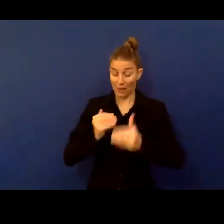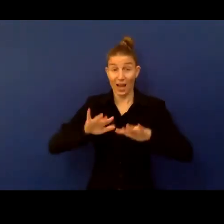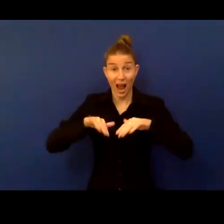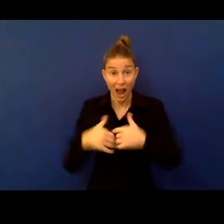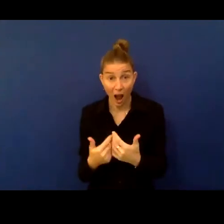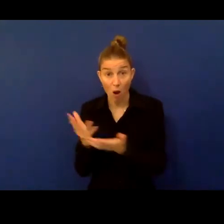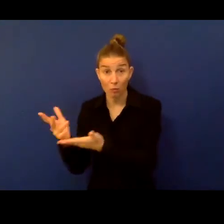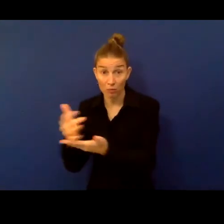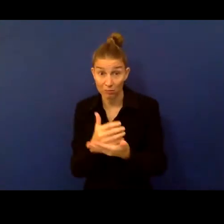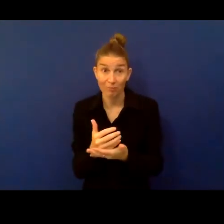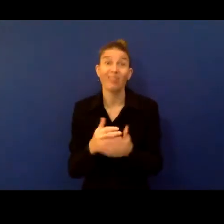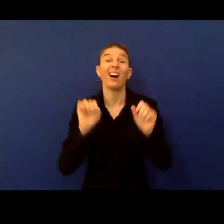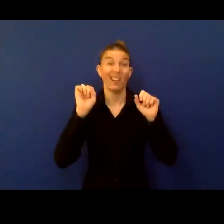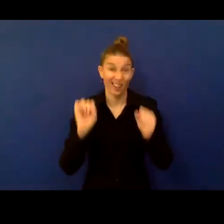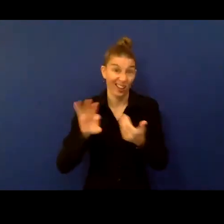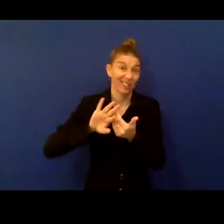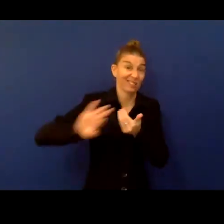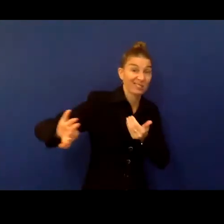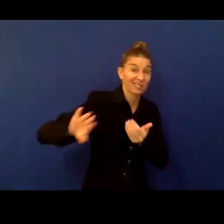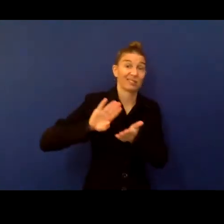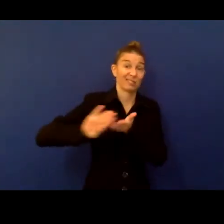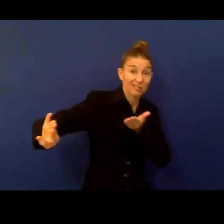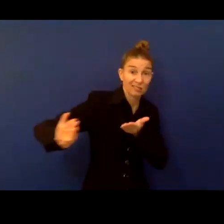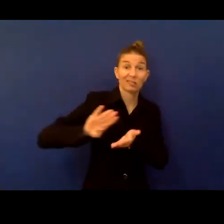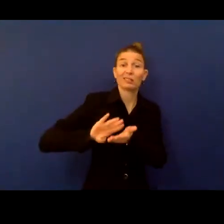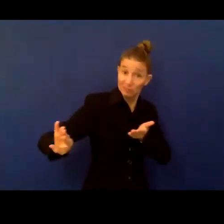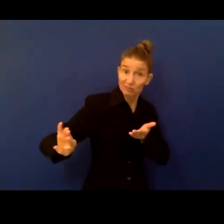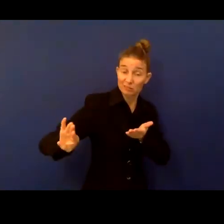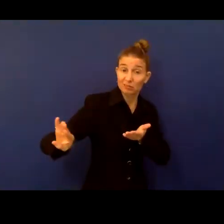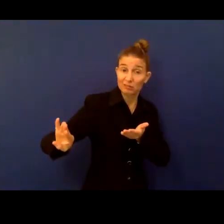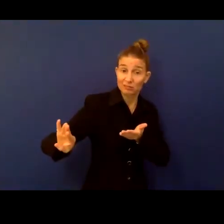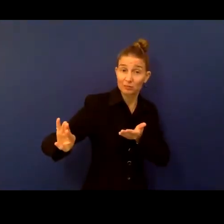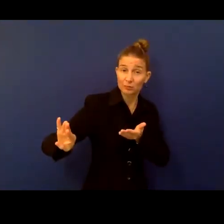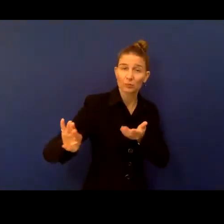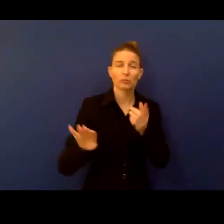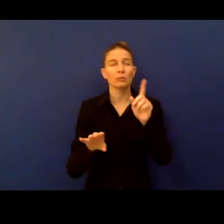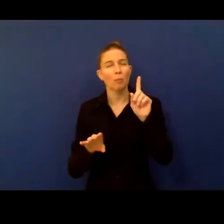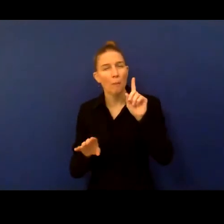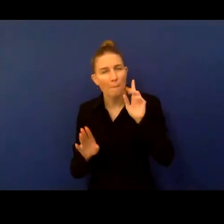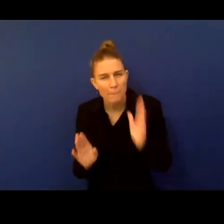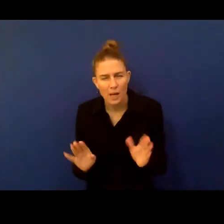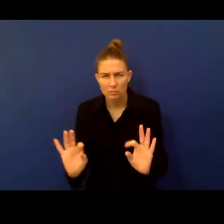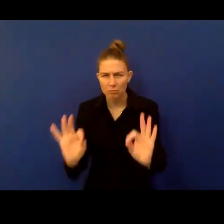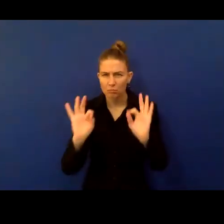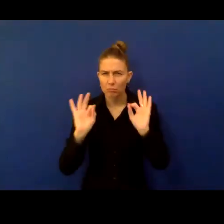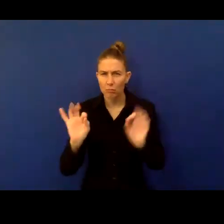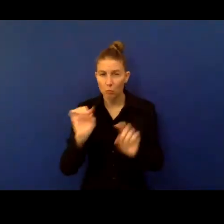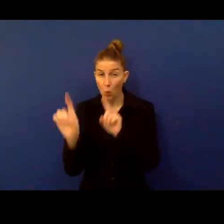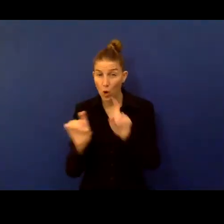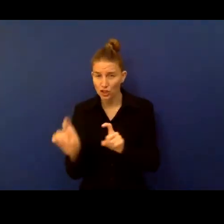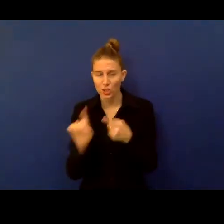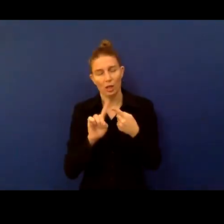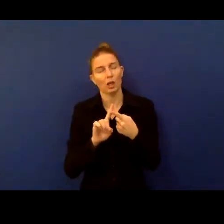to be part of data collection and be represented in numbers. So using the adequate questionnaire, for instance, is fundamental.